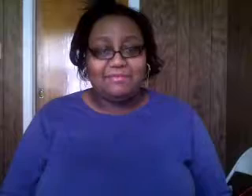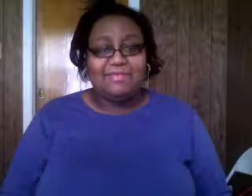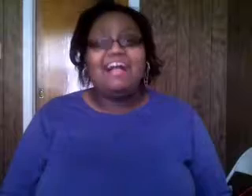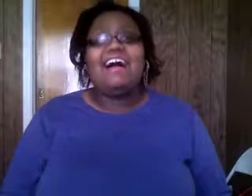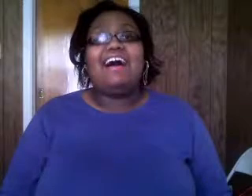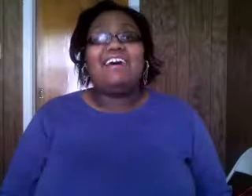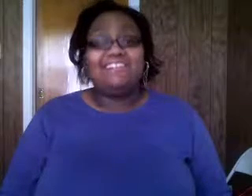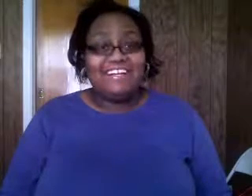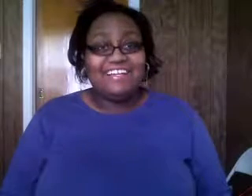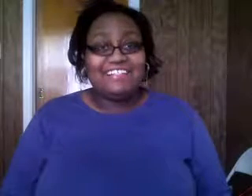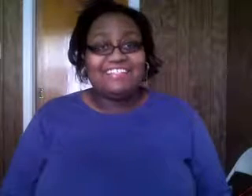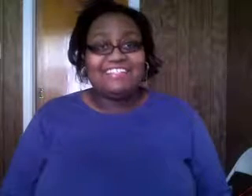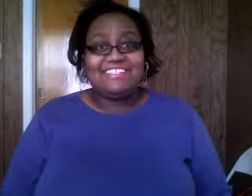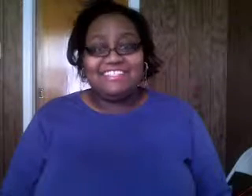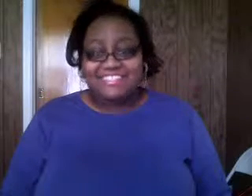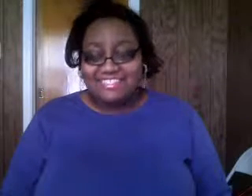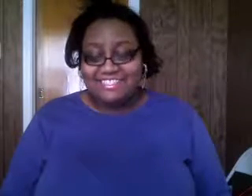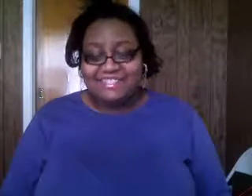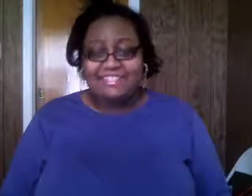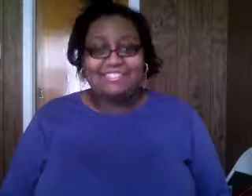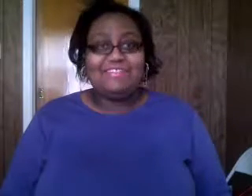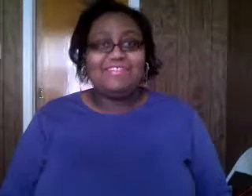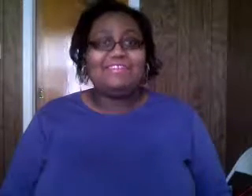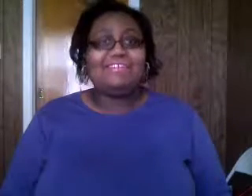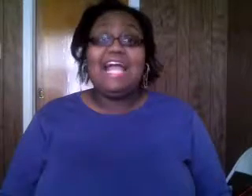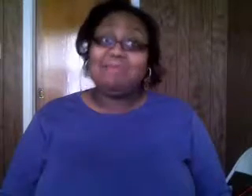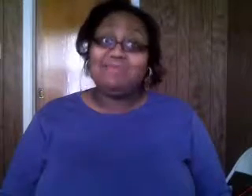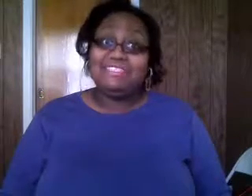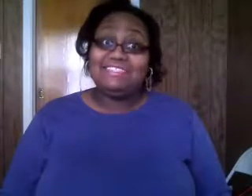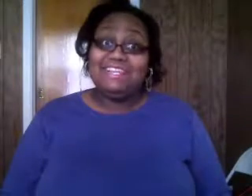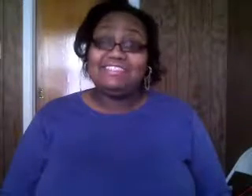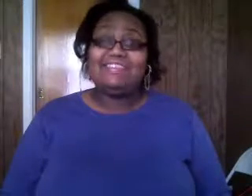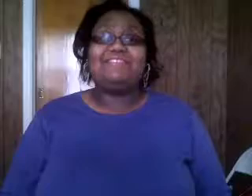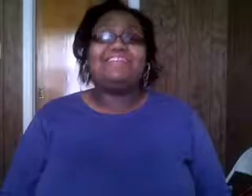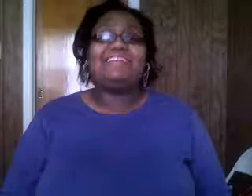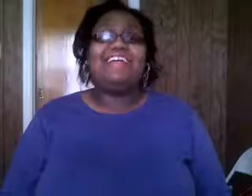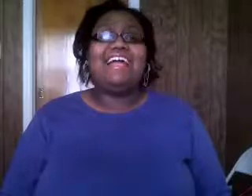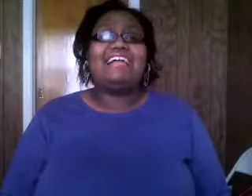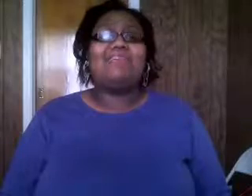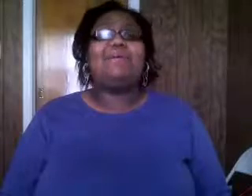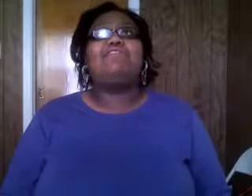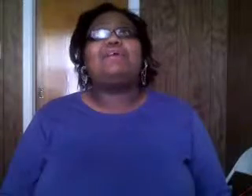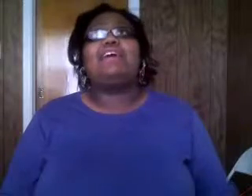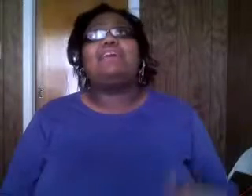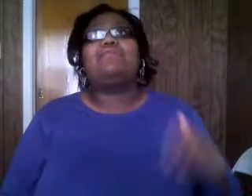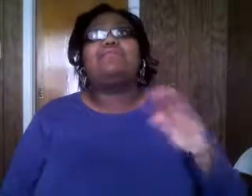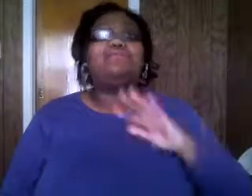all right so let's get into today's video and happy wednesday to everyone and i hope everybody had a beautiful